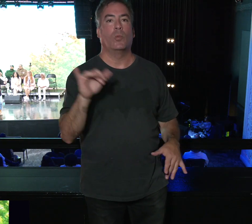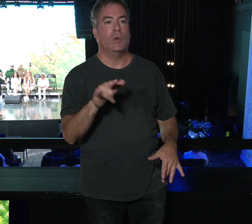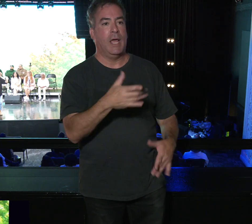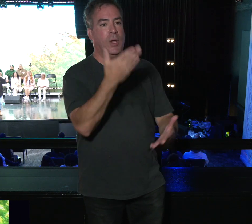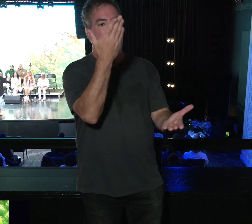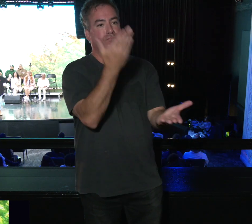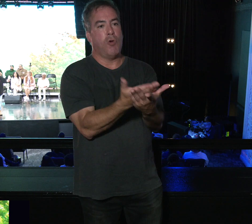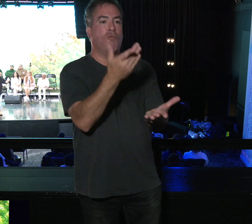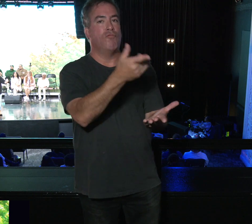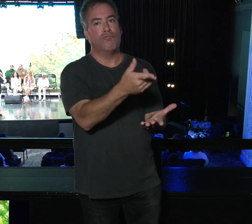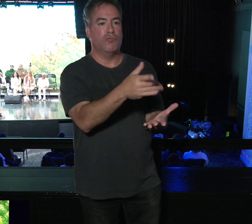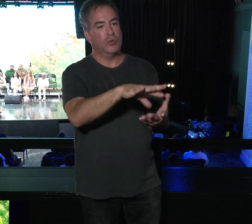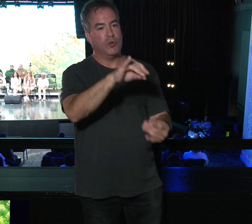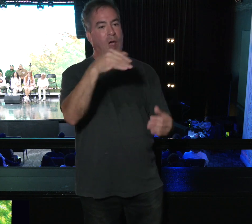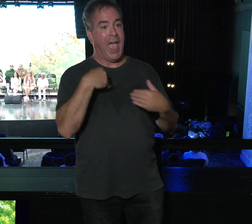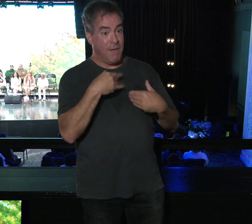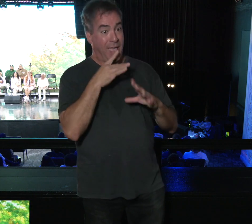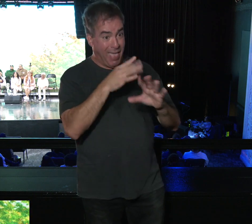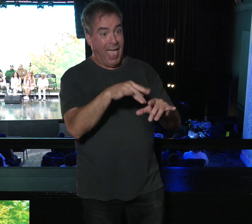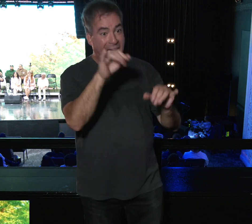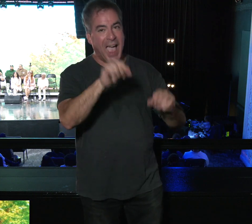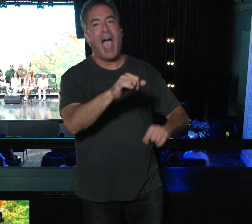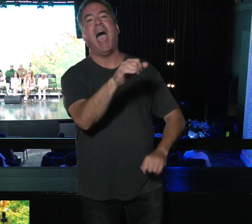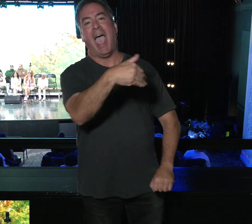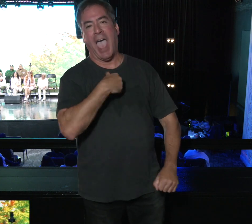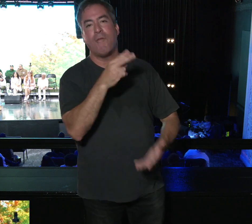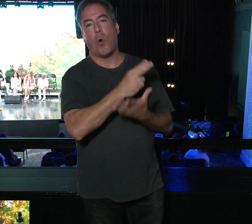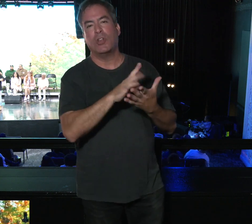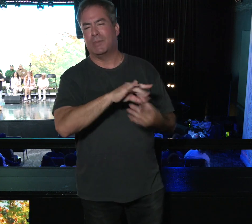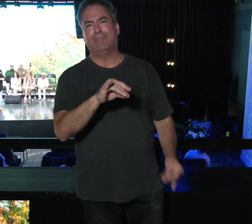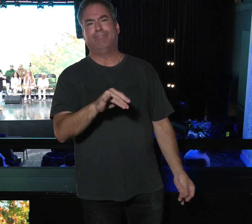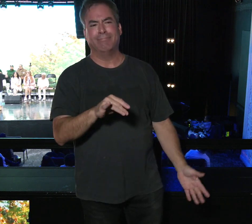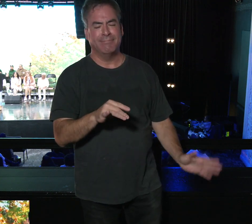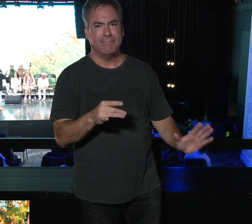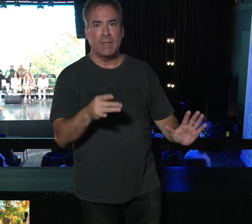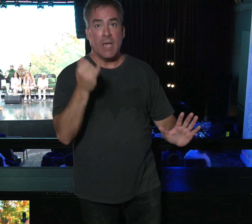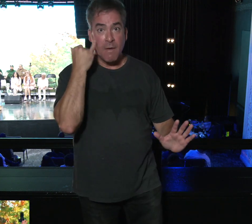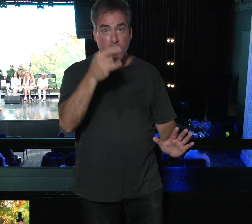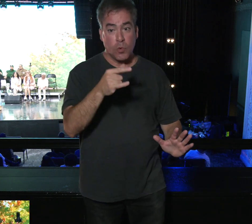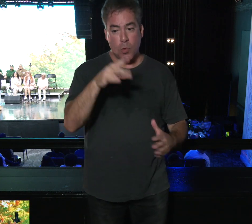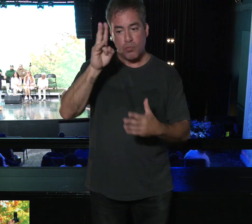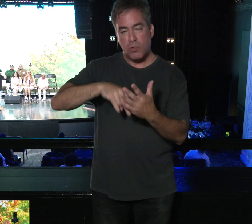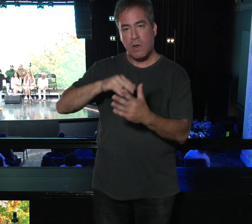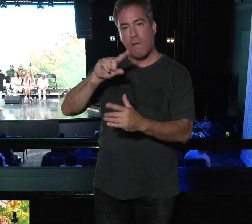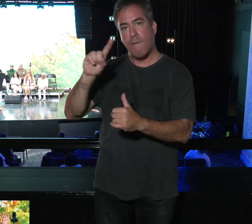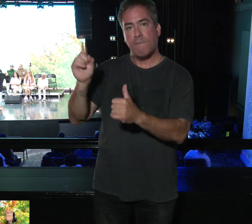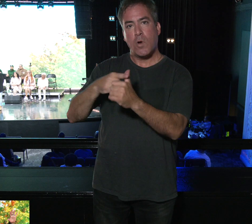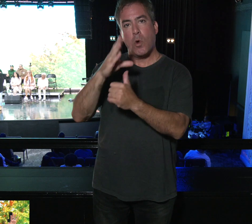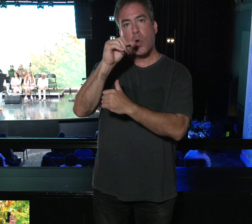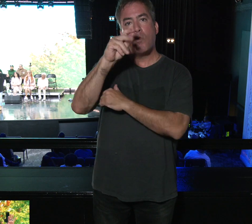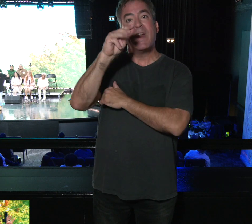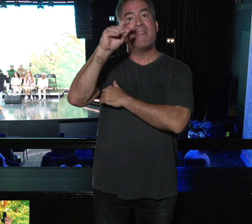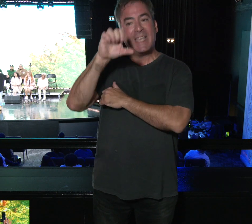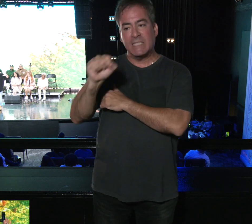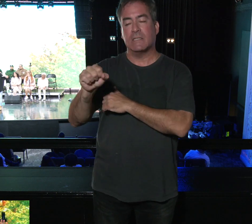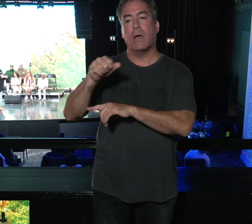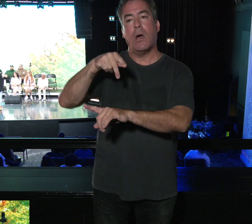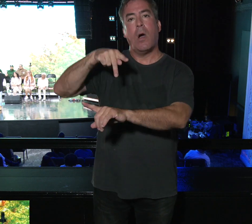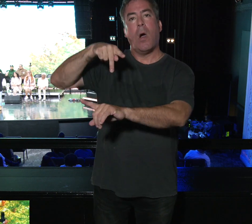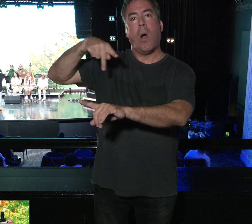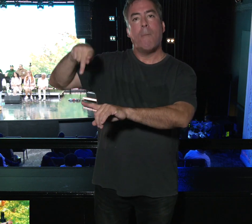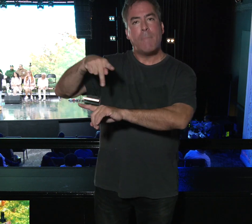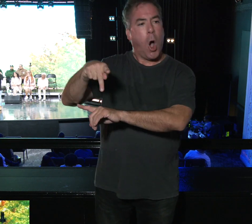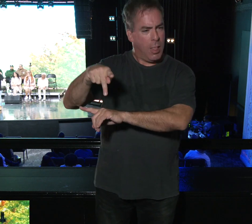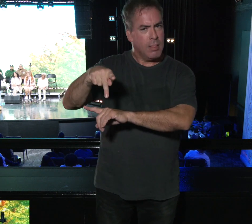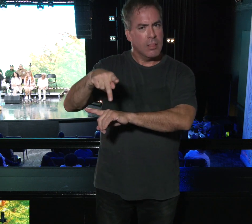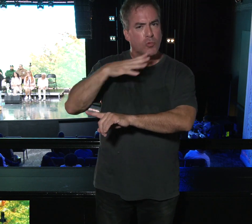credential, like a spiritual credential. Like that's better than, yeah, I mean, if you read 1 Corinthians, Paul talks so much about tongues. But he's like,